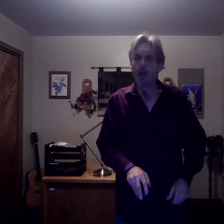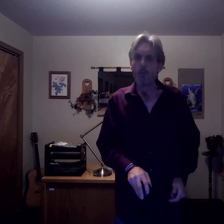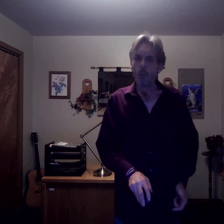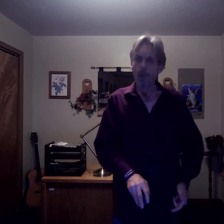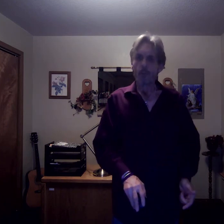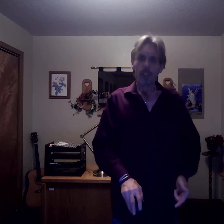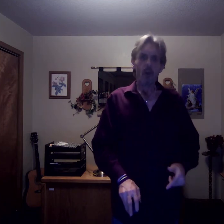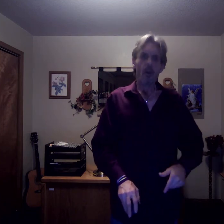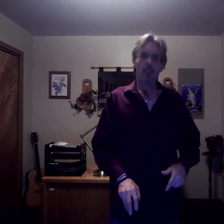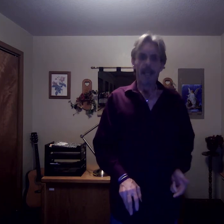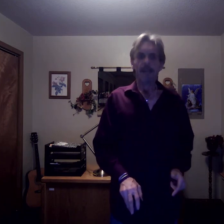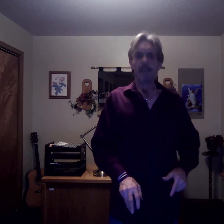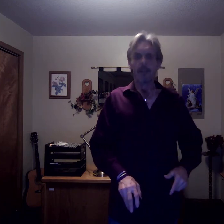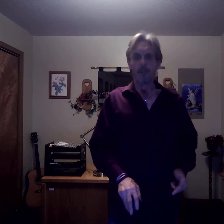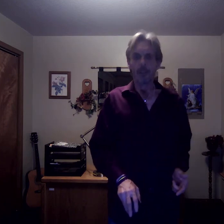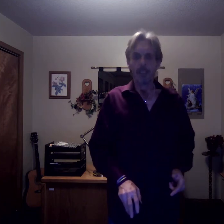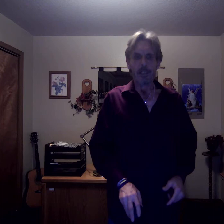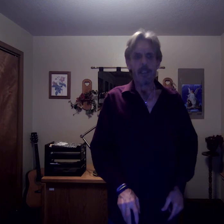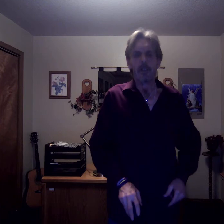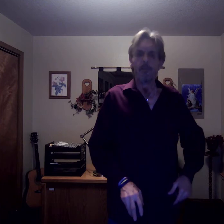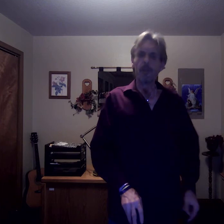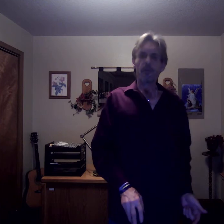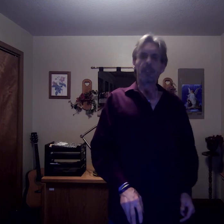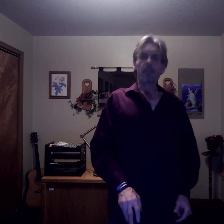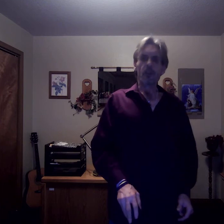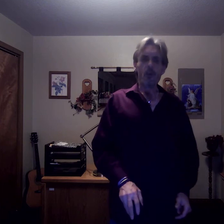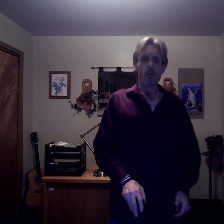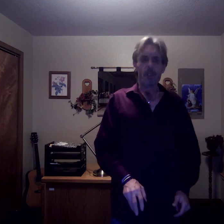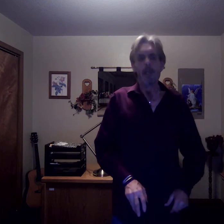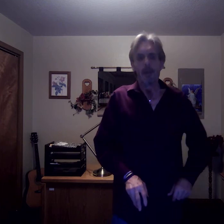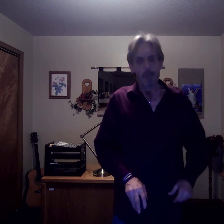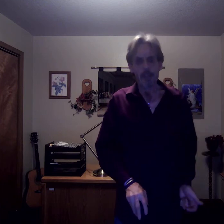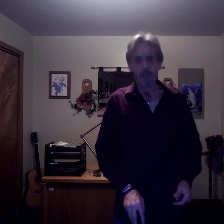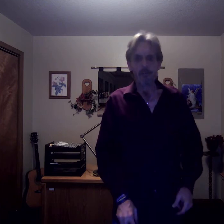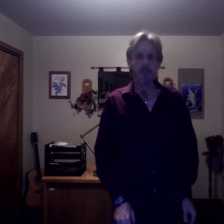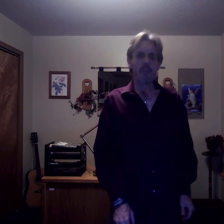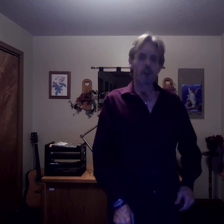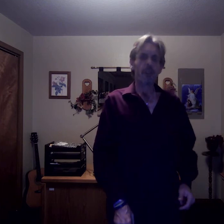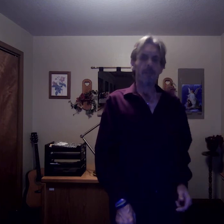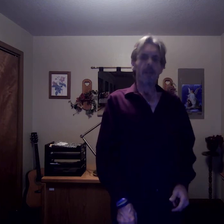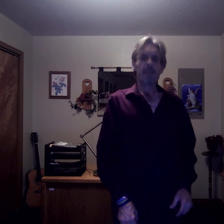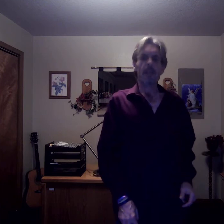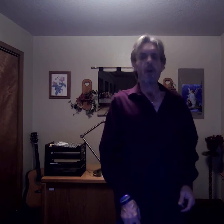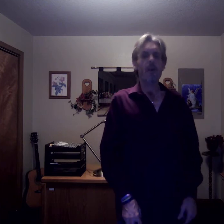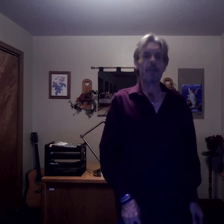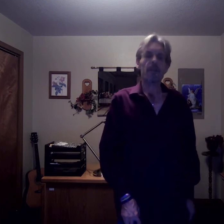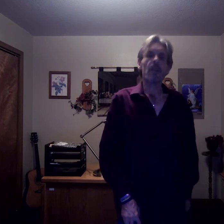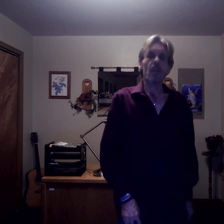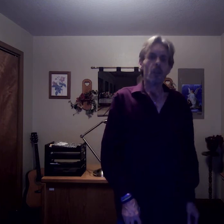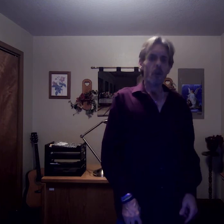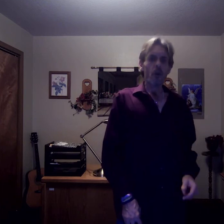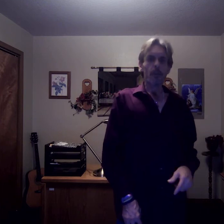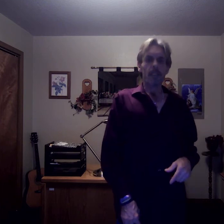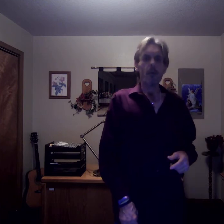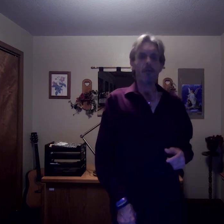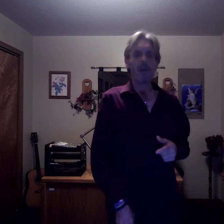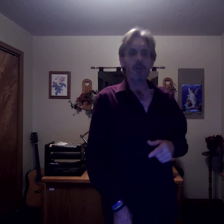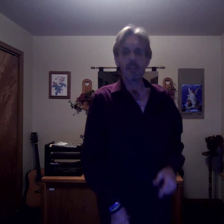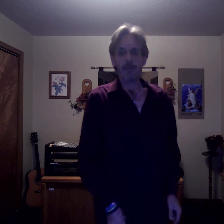on what we call the land of the free, music has shown beneficial effects on all of us, notably those found in the